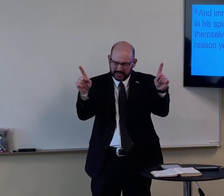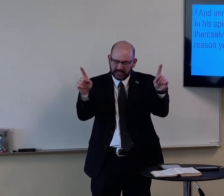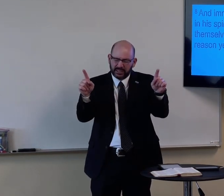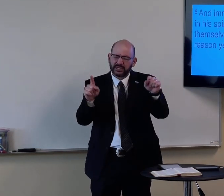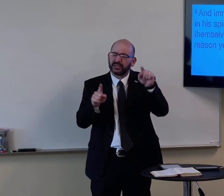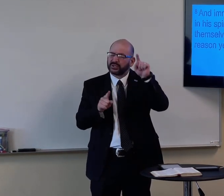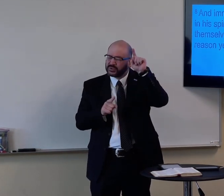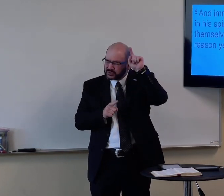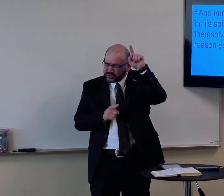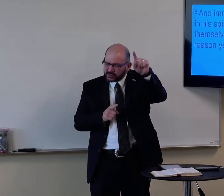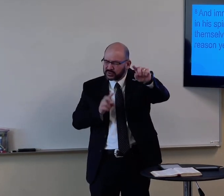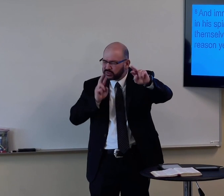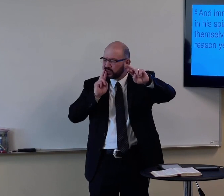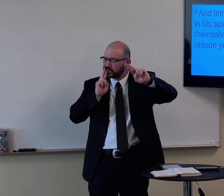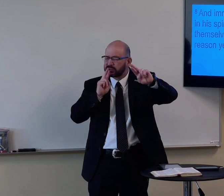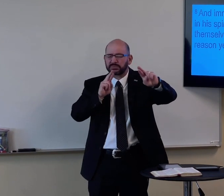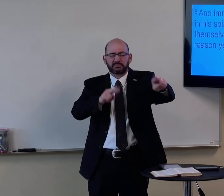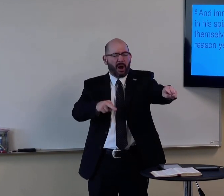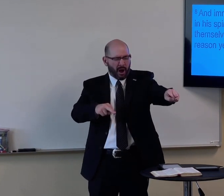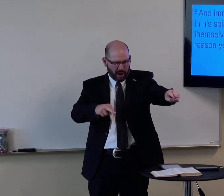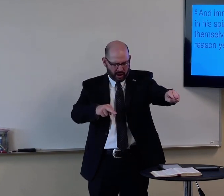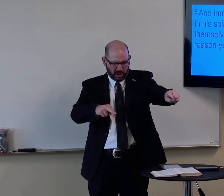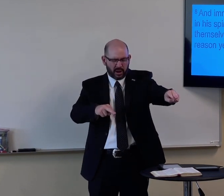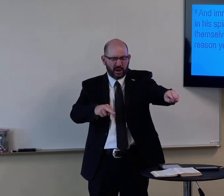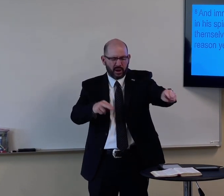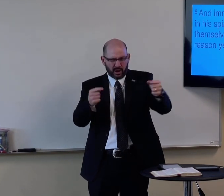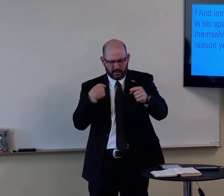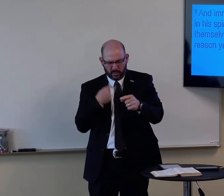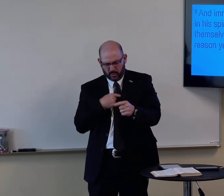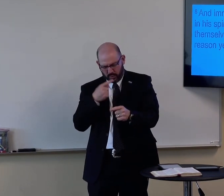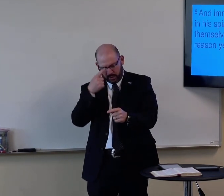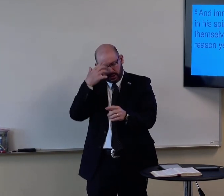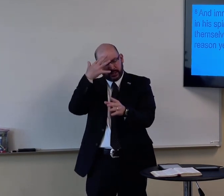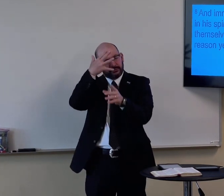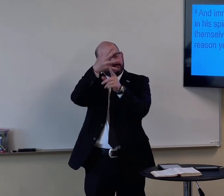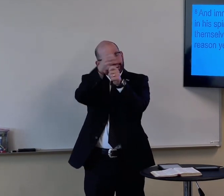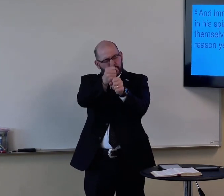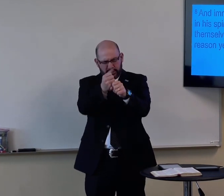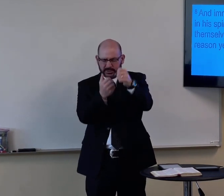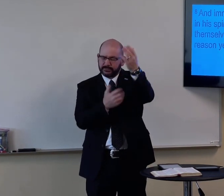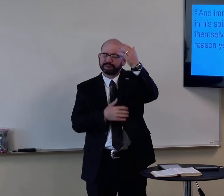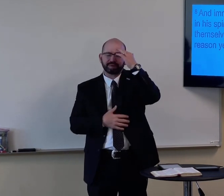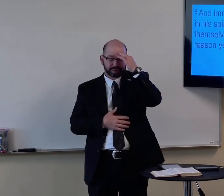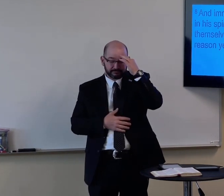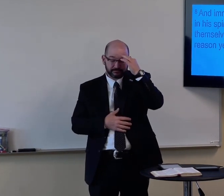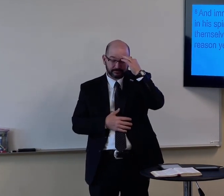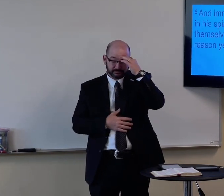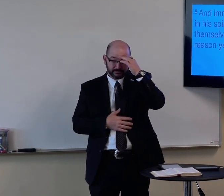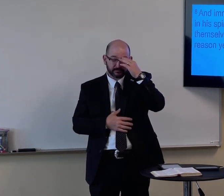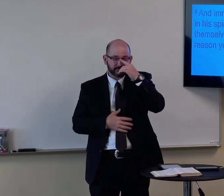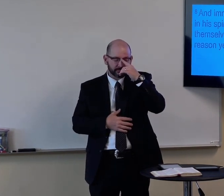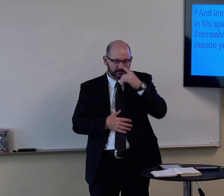Things that we can't explain, but it's clear with your response, and we just need to trust you.